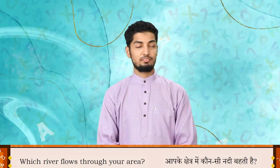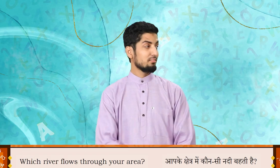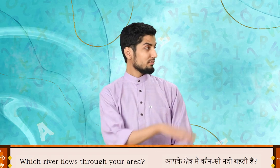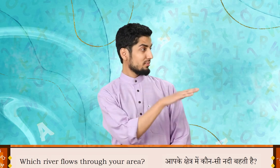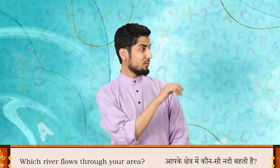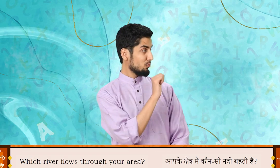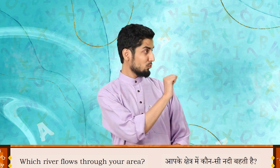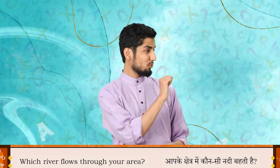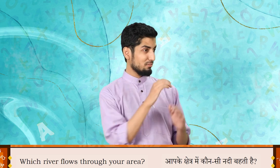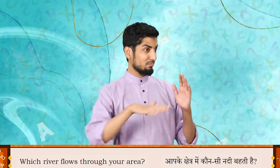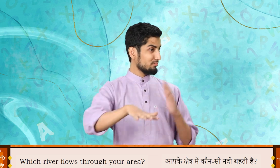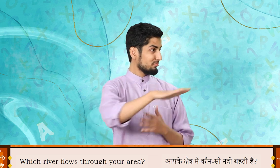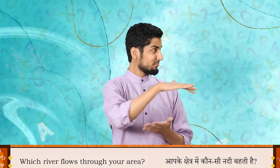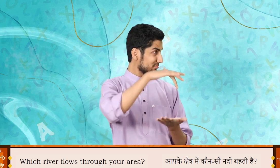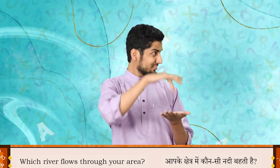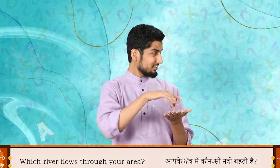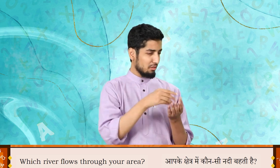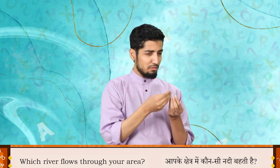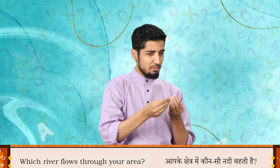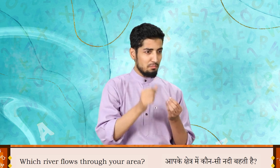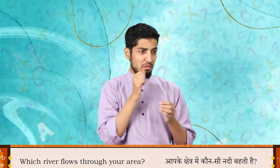Which river flows through your area?